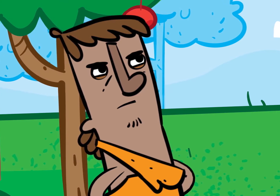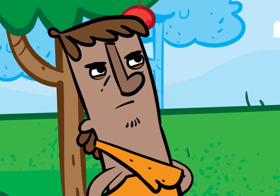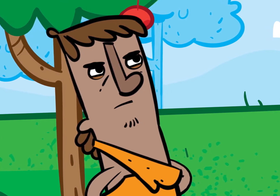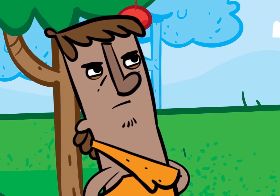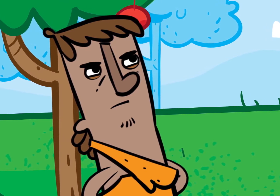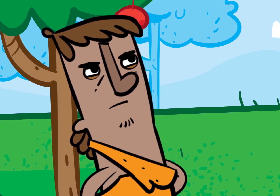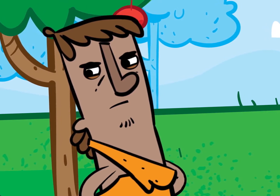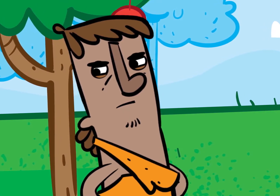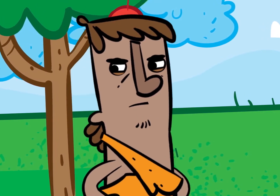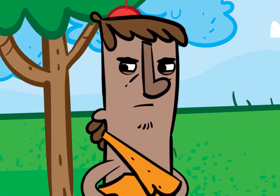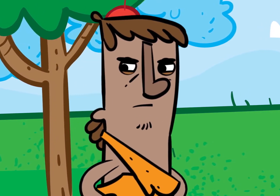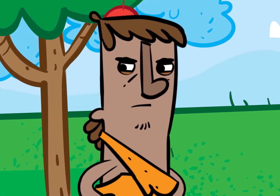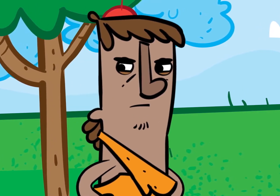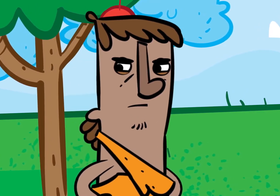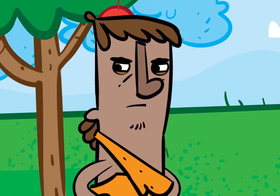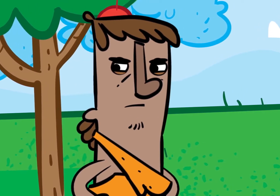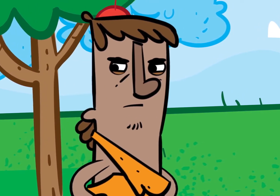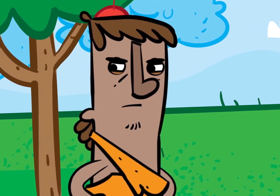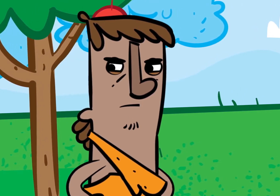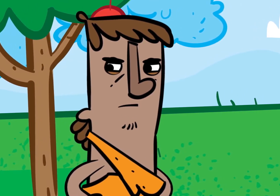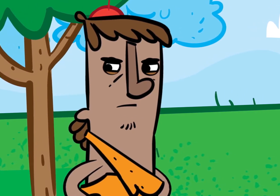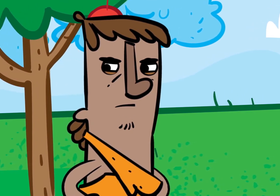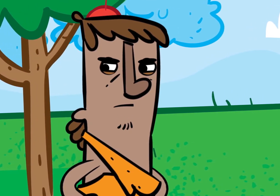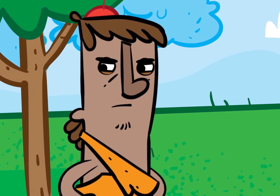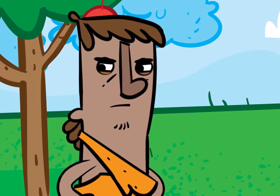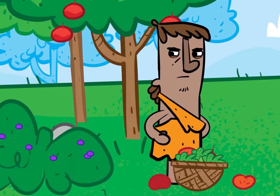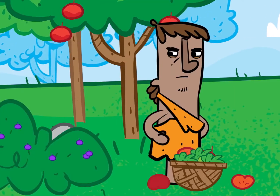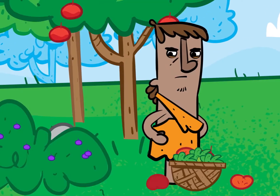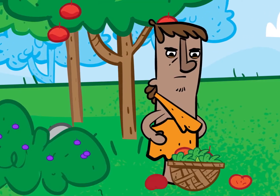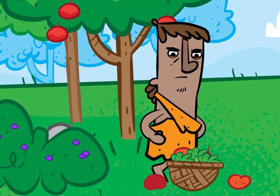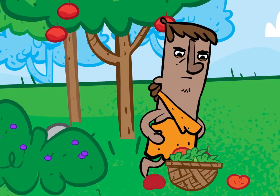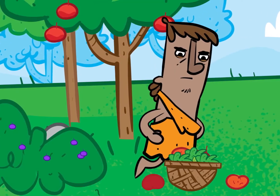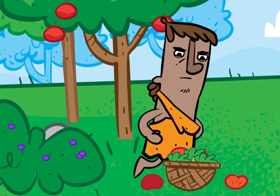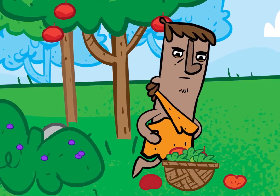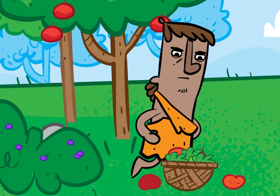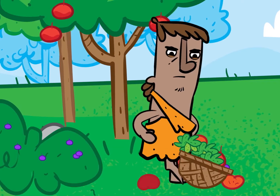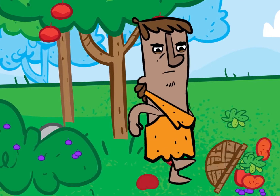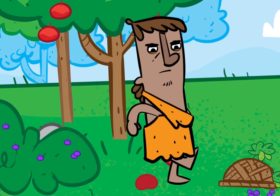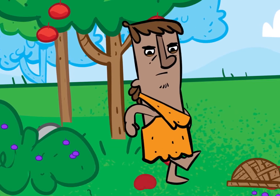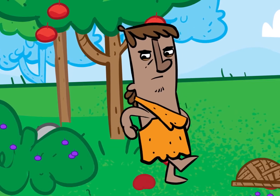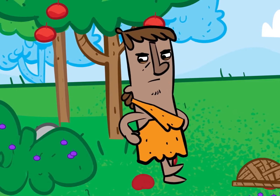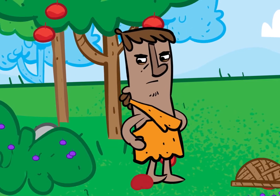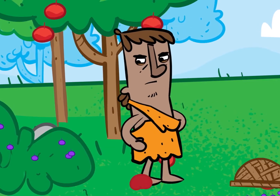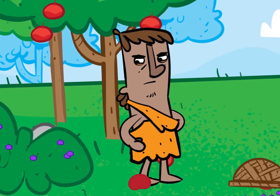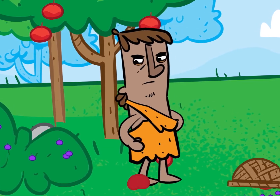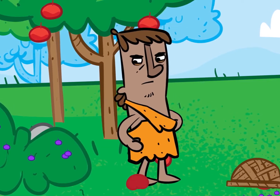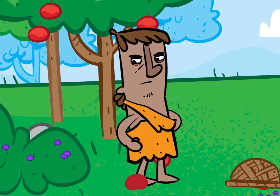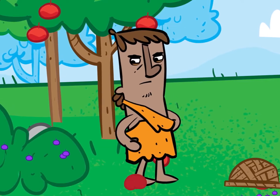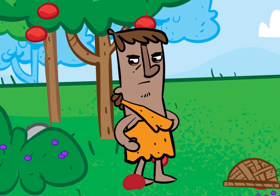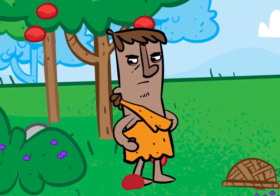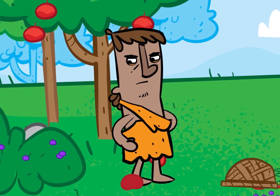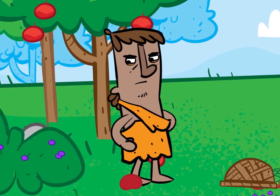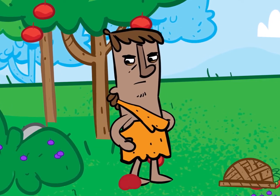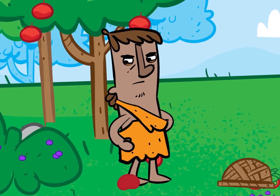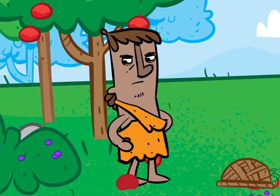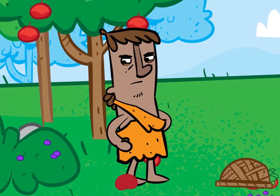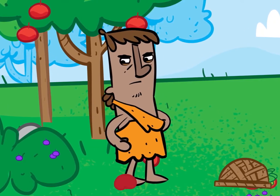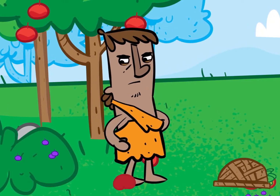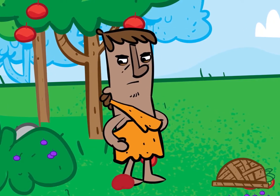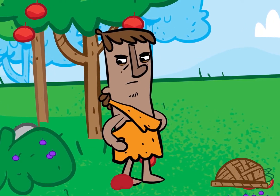accepted god warned cain about sin god told cain to be careful to not let sin control him